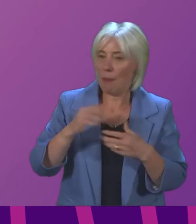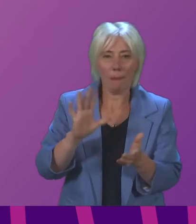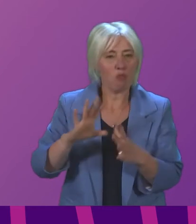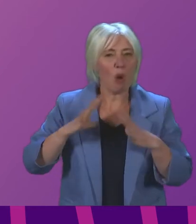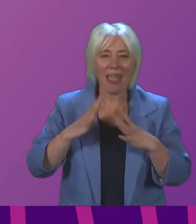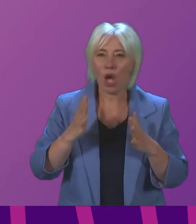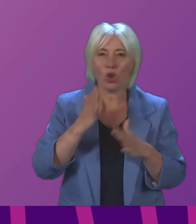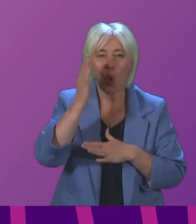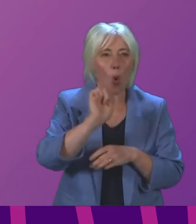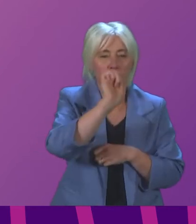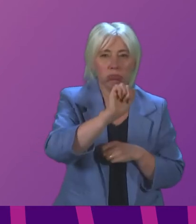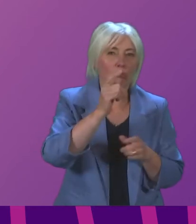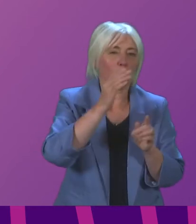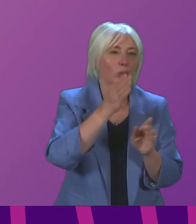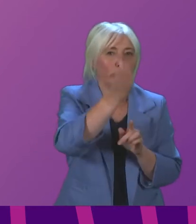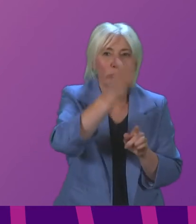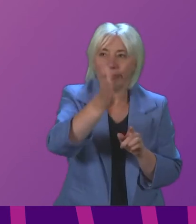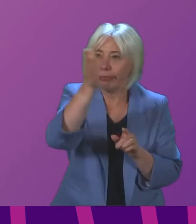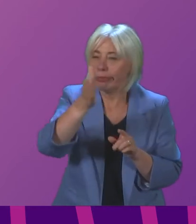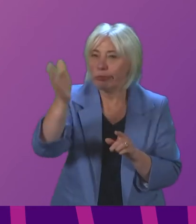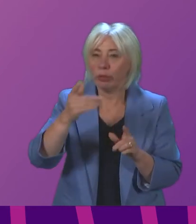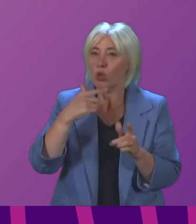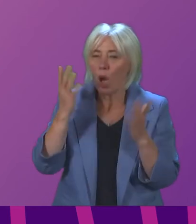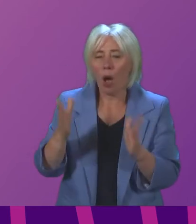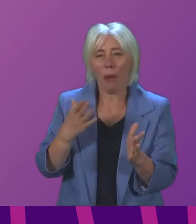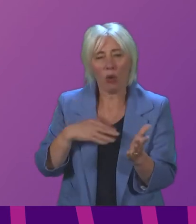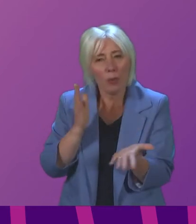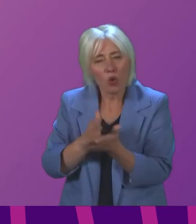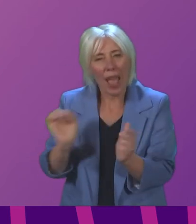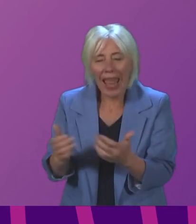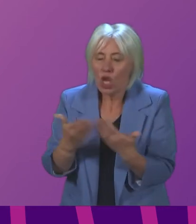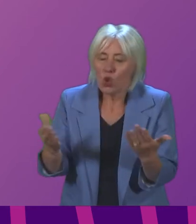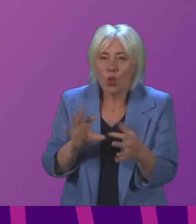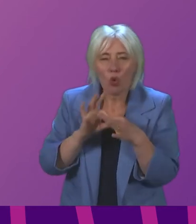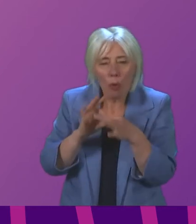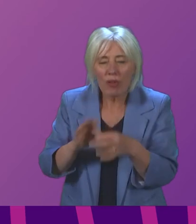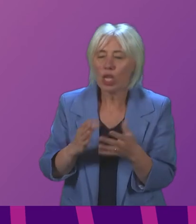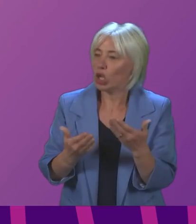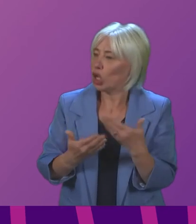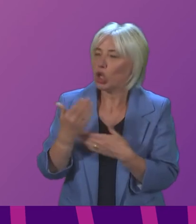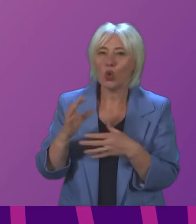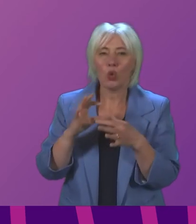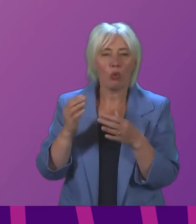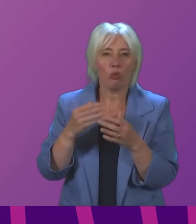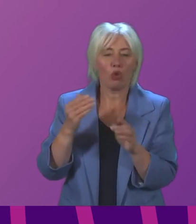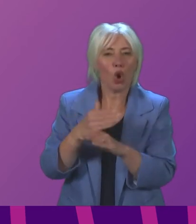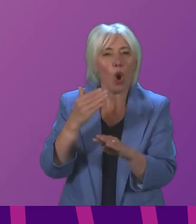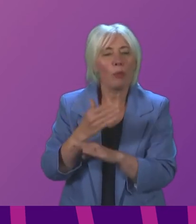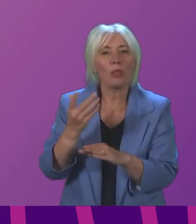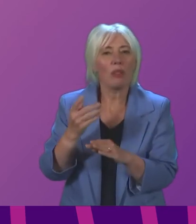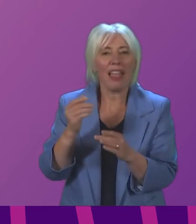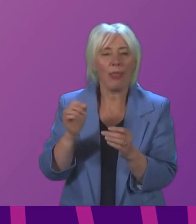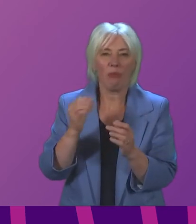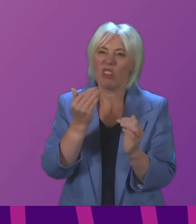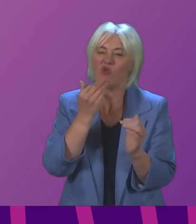matter how little they might like doing it to make the case for cooperation new projects and jobs in green industries I am inquiring presiding